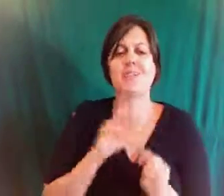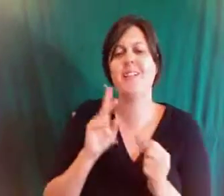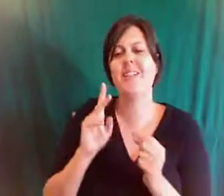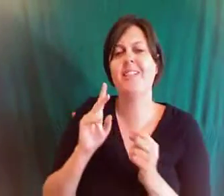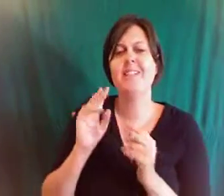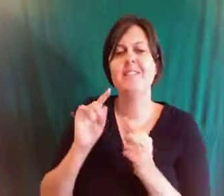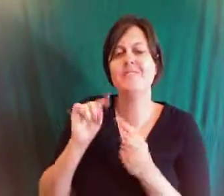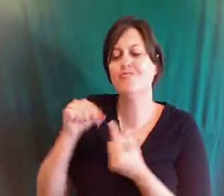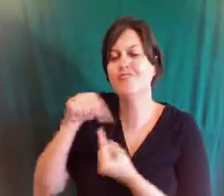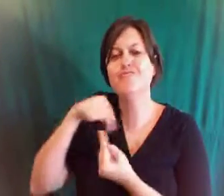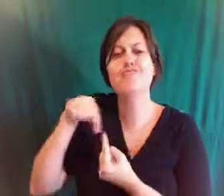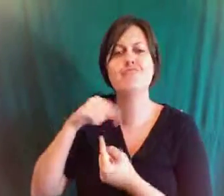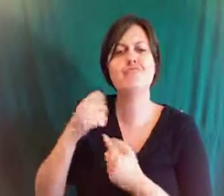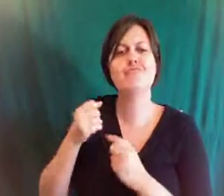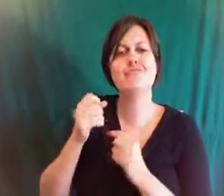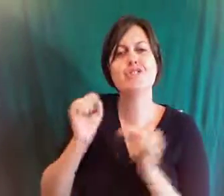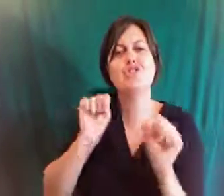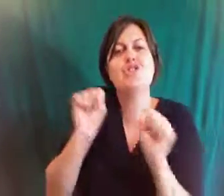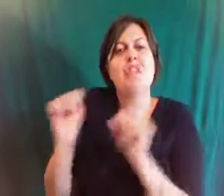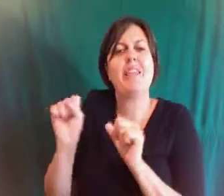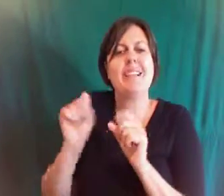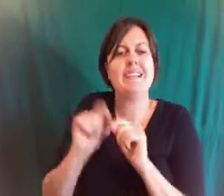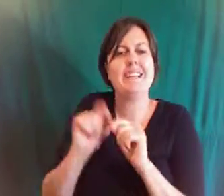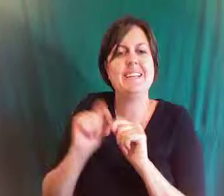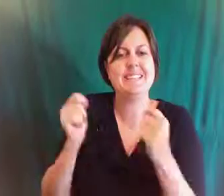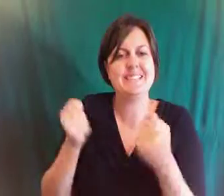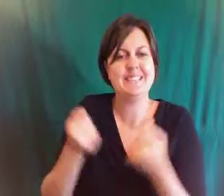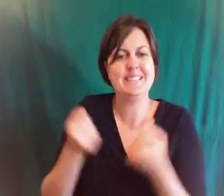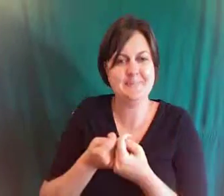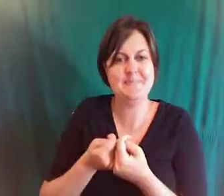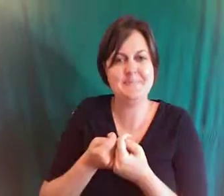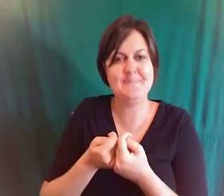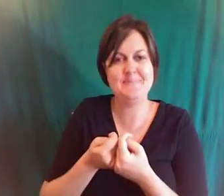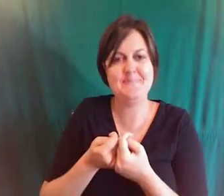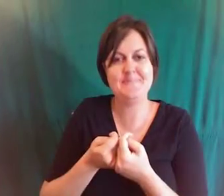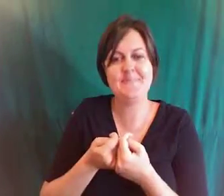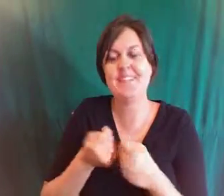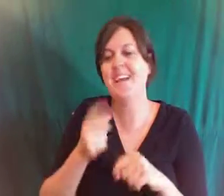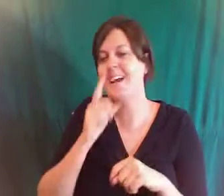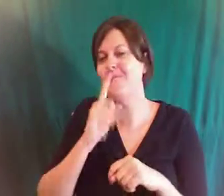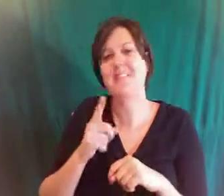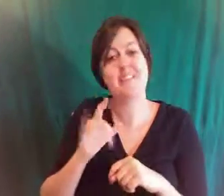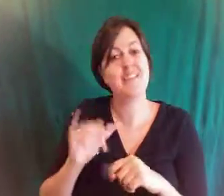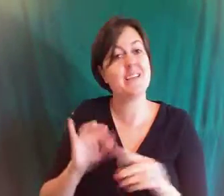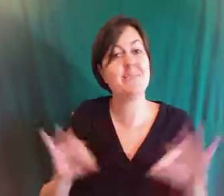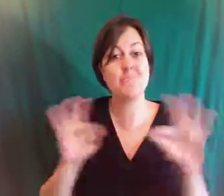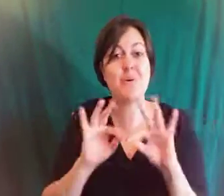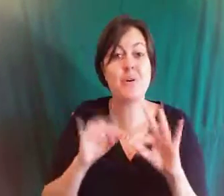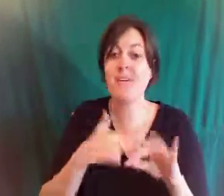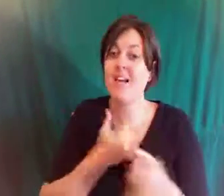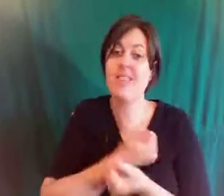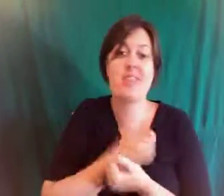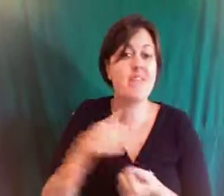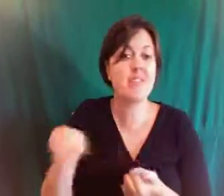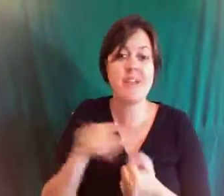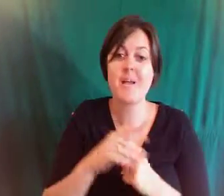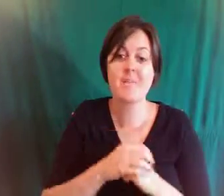well which is a really big team i love them i love all of them but they're the ones that picked me up off the floor when i uh